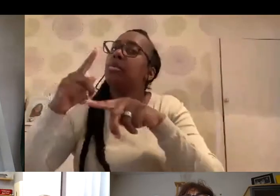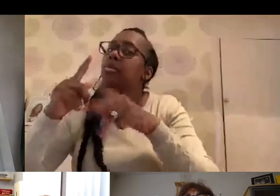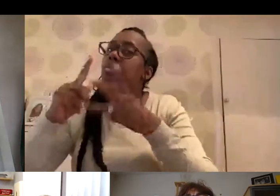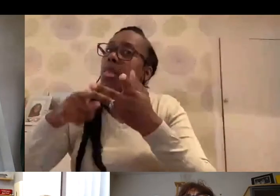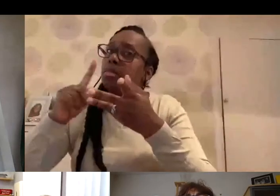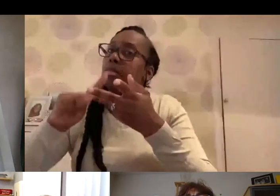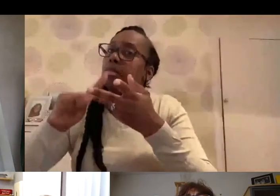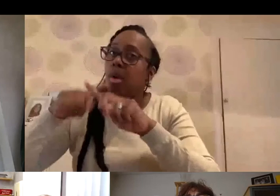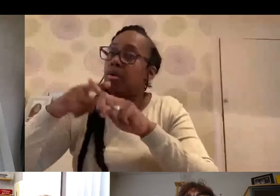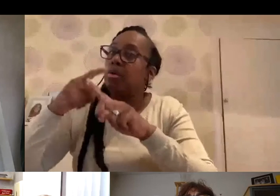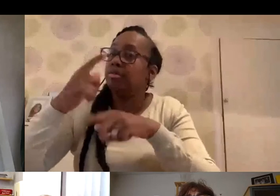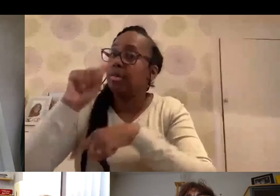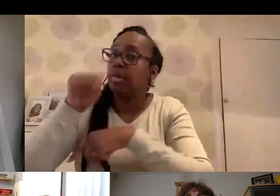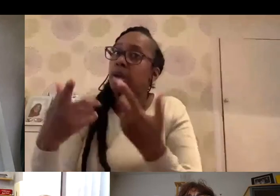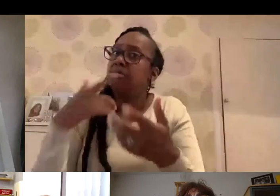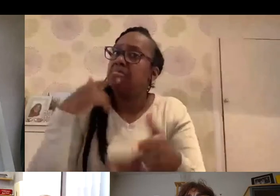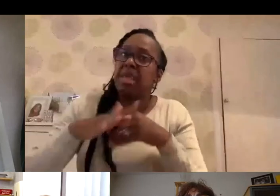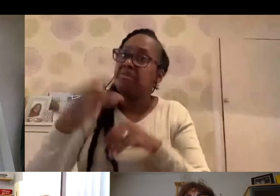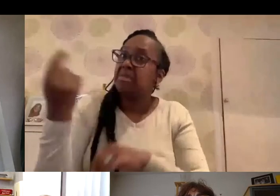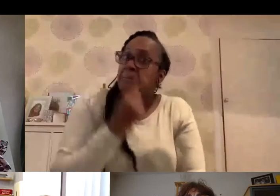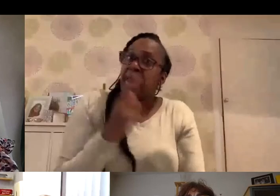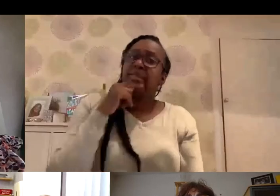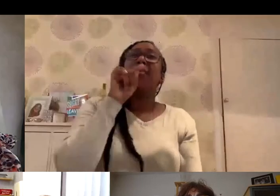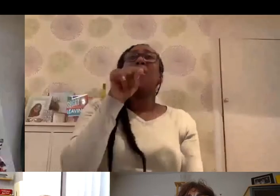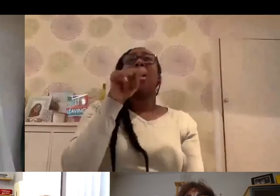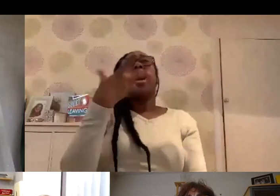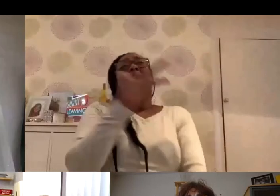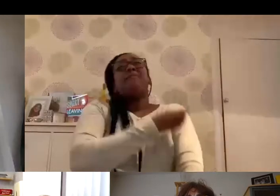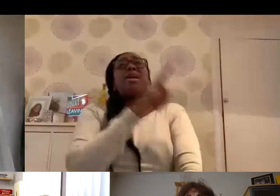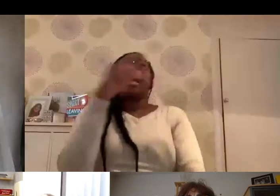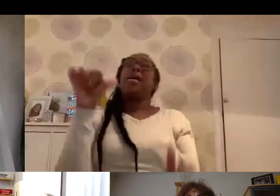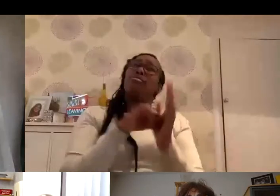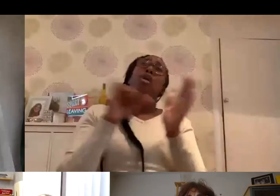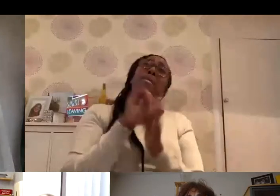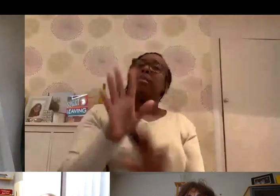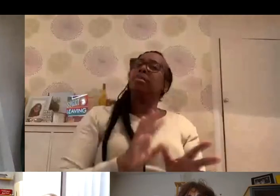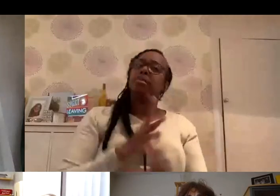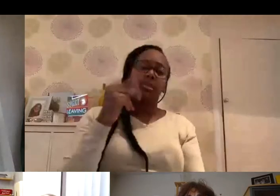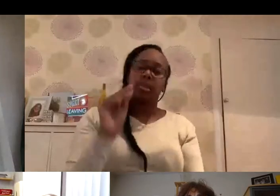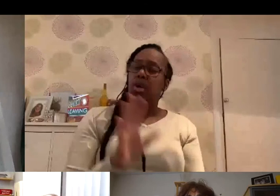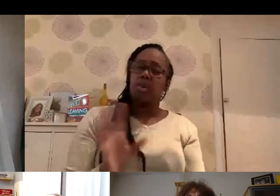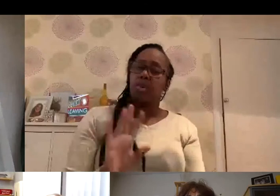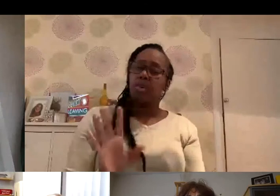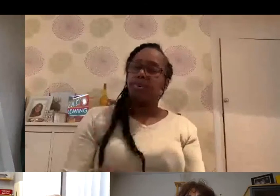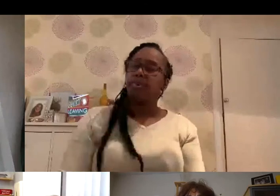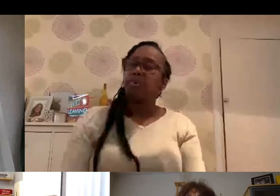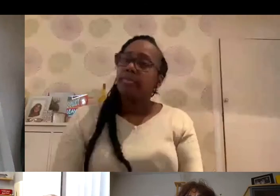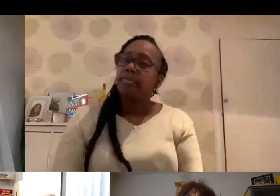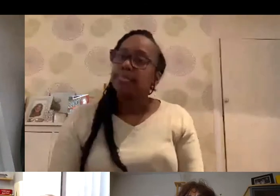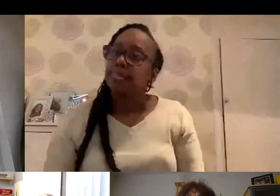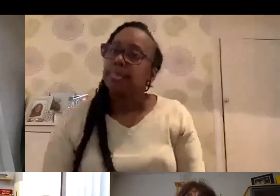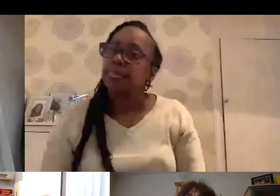We've not had a single patient come back and say, I had a, you know, I had a problem with it. Very important point, Serena. People who